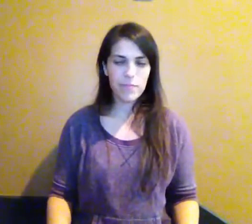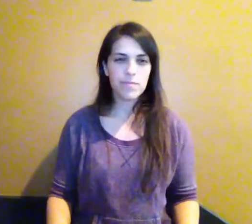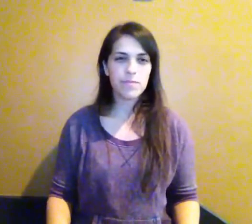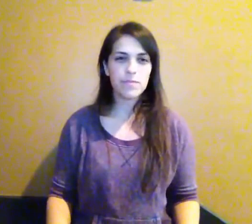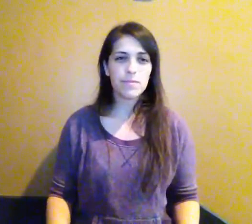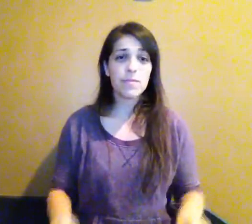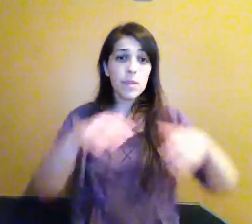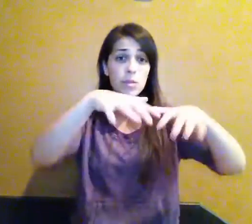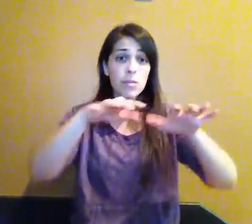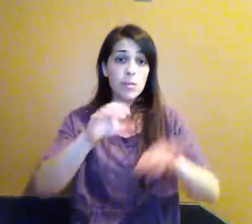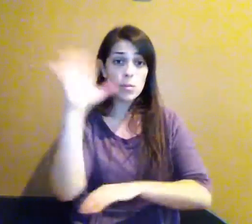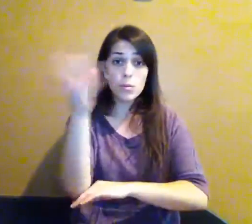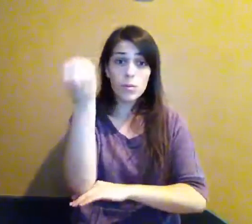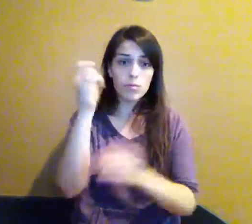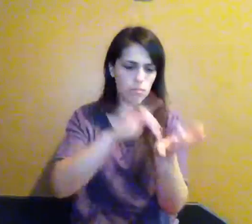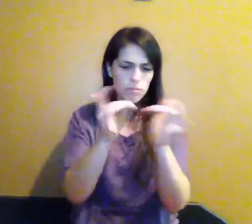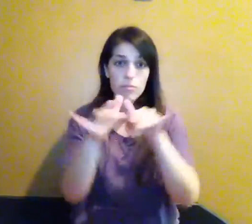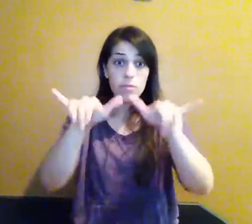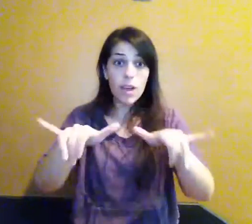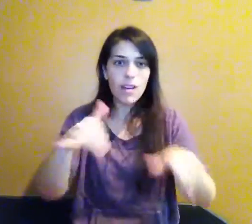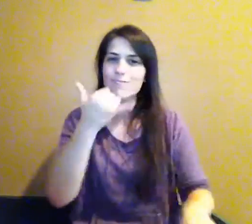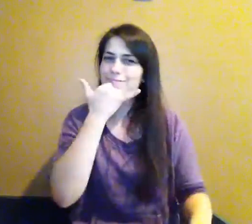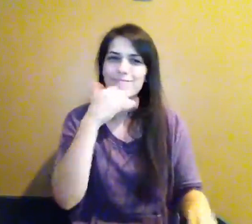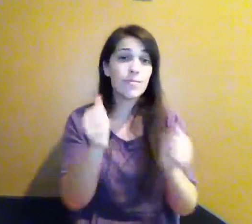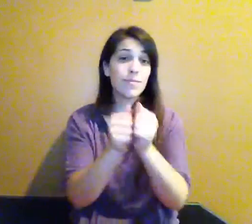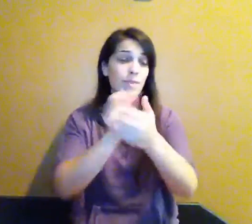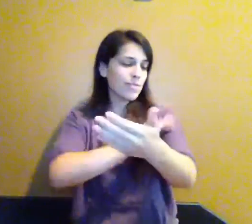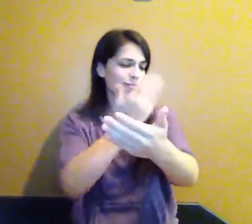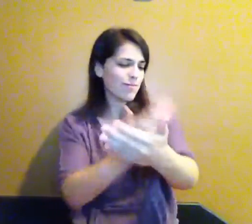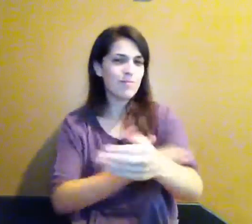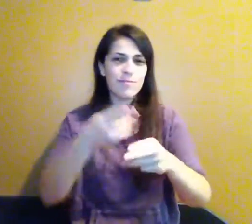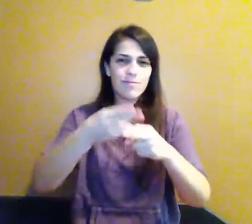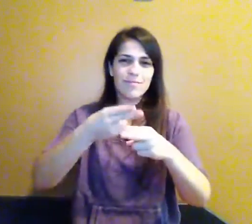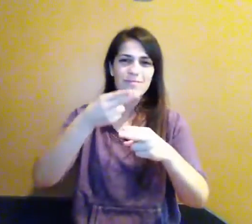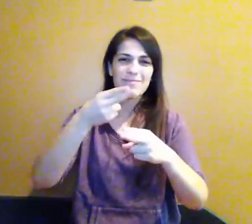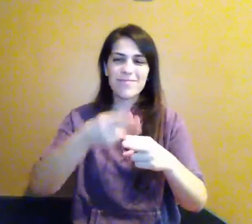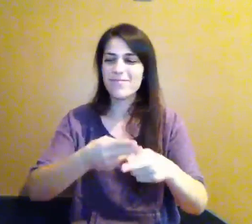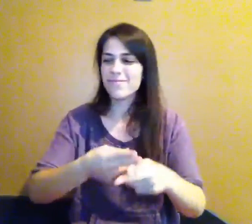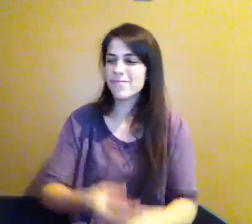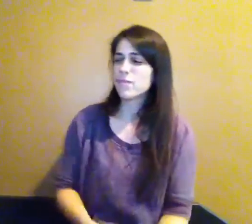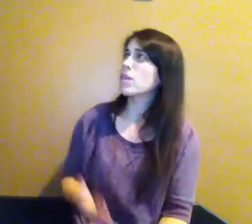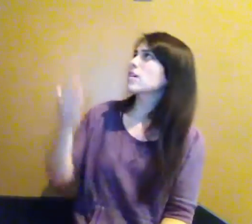The great could not contain The power of His name